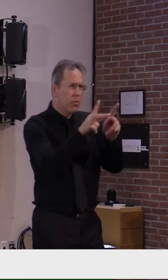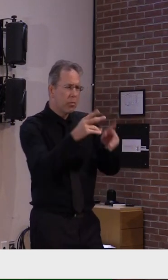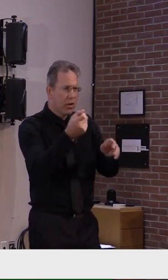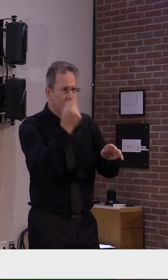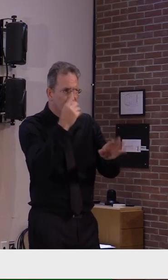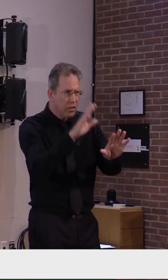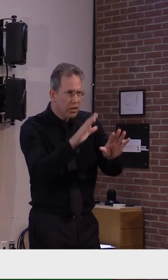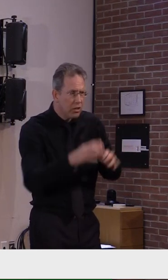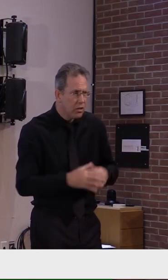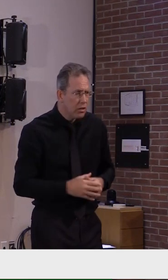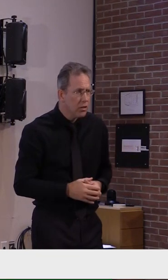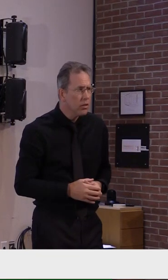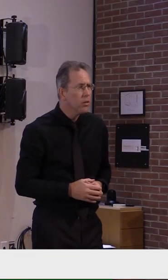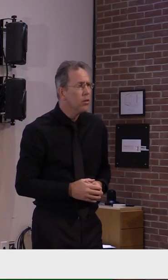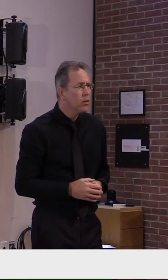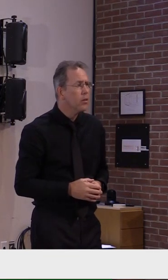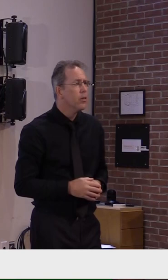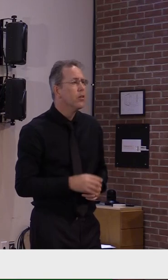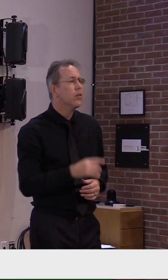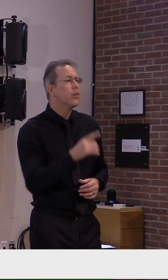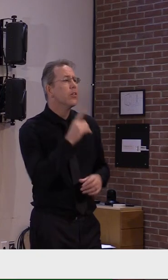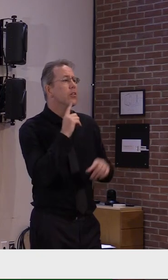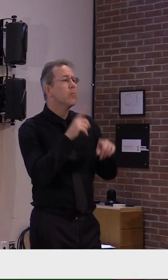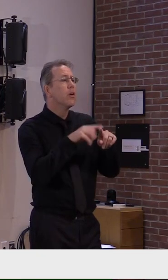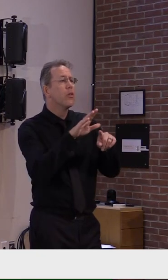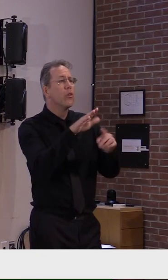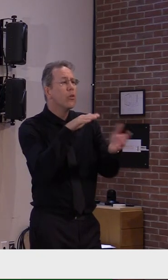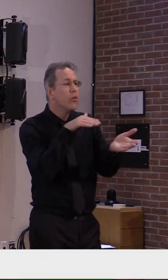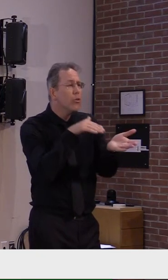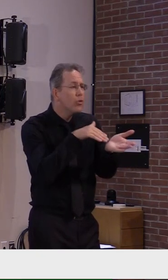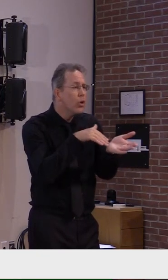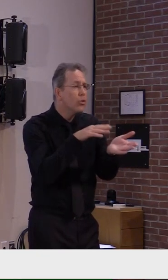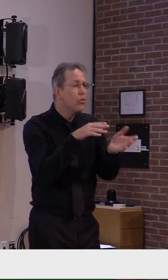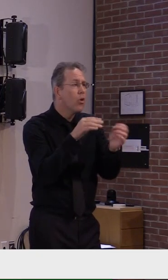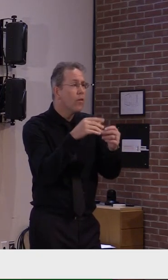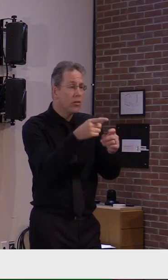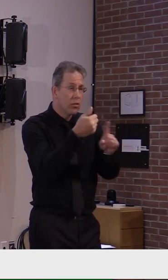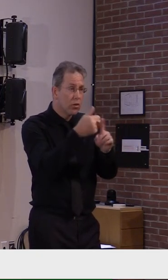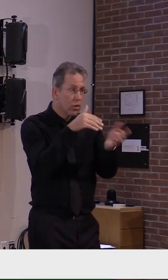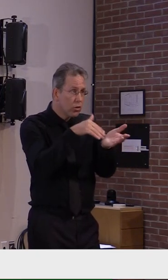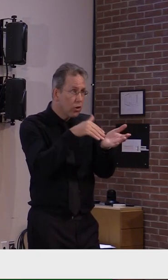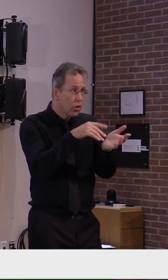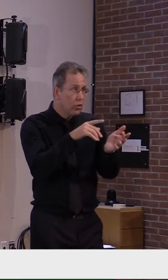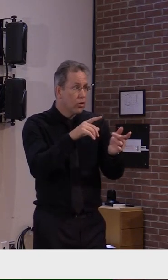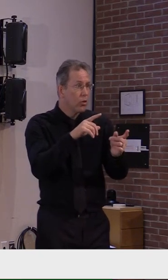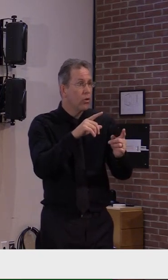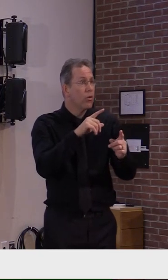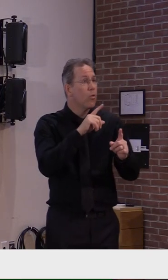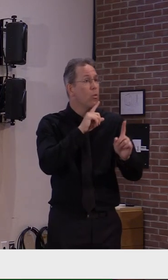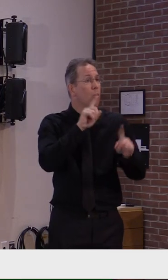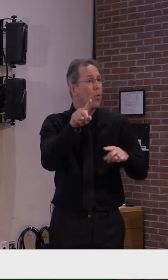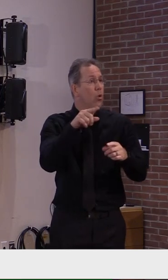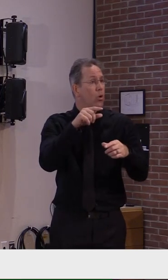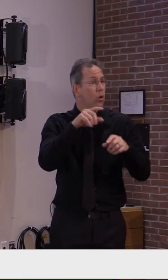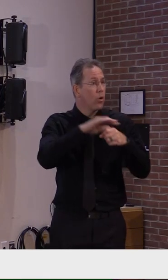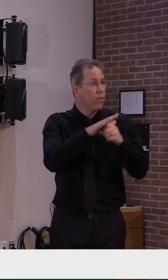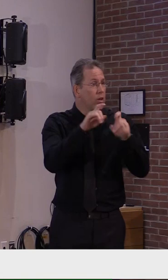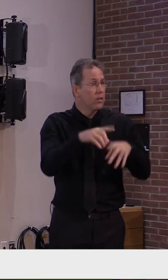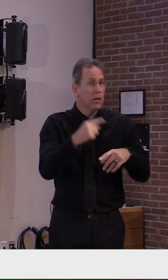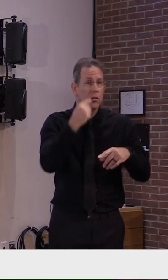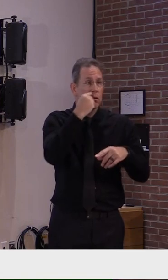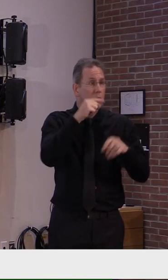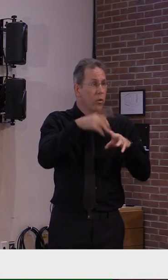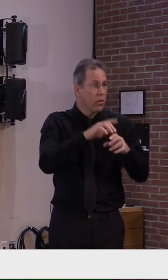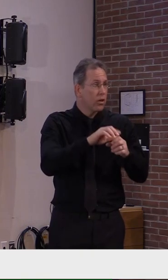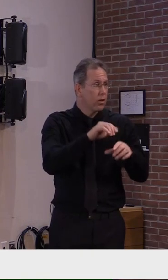provider is sending your specimen to what lab. And it's important